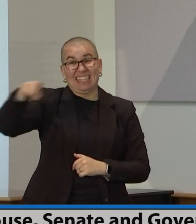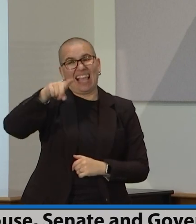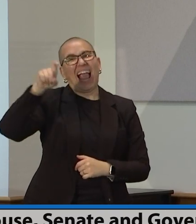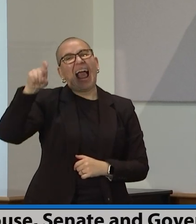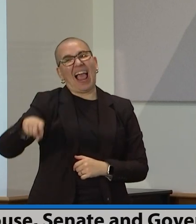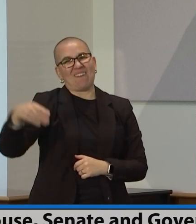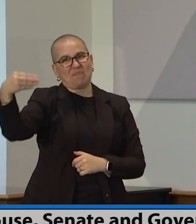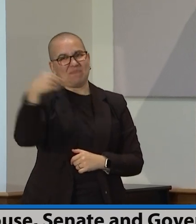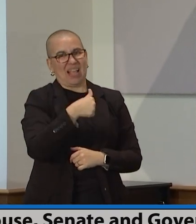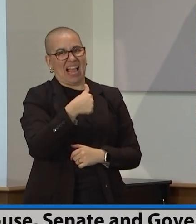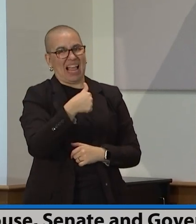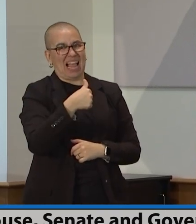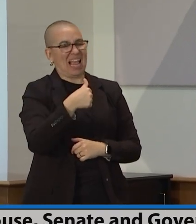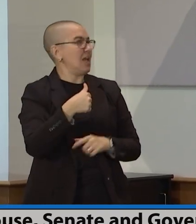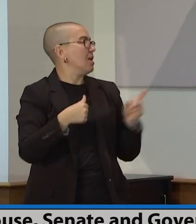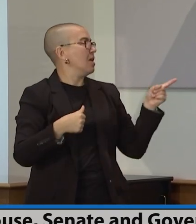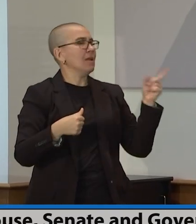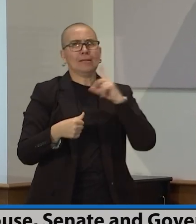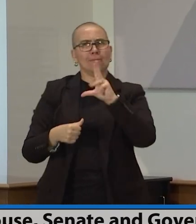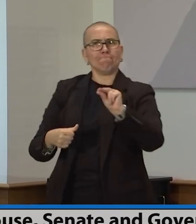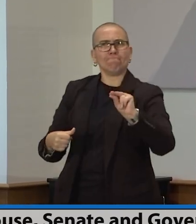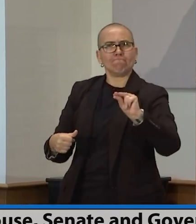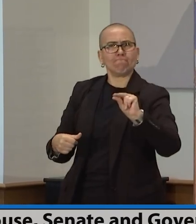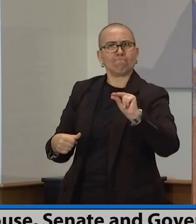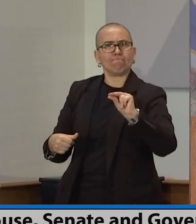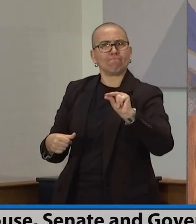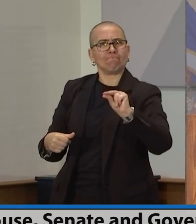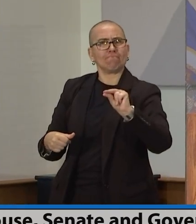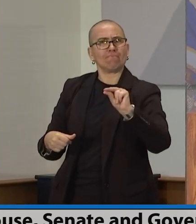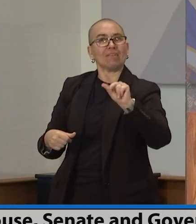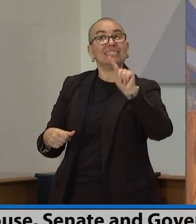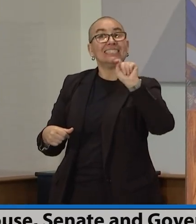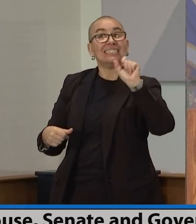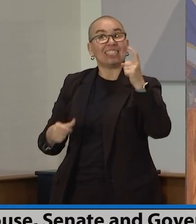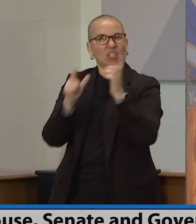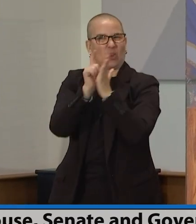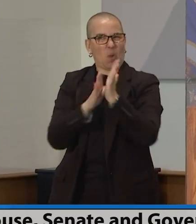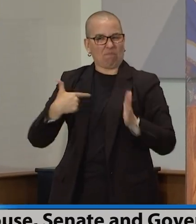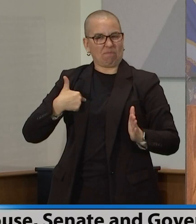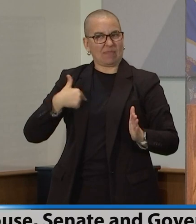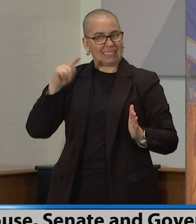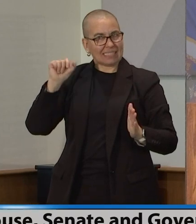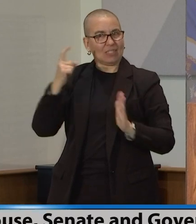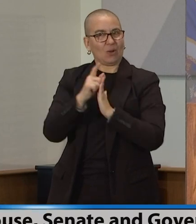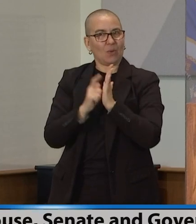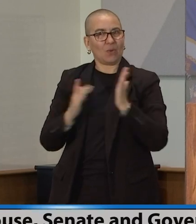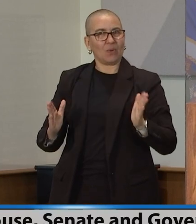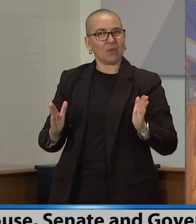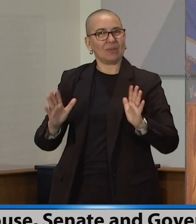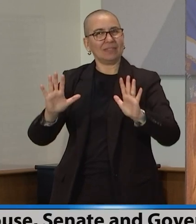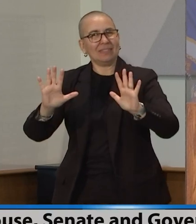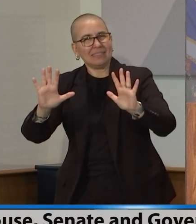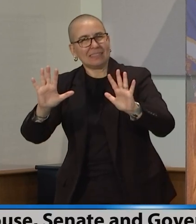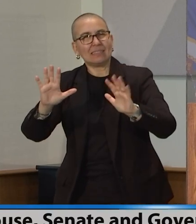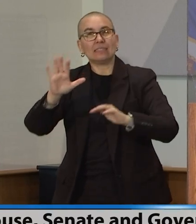So, we think that perhaps the Department of Revenue is going to be able to